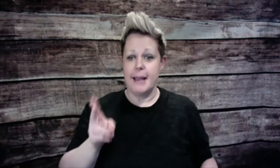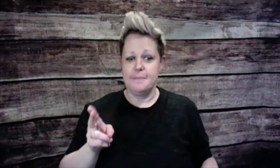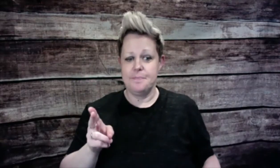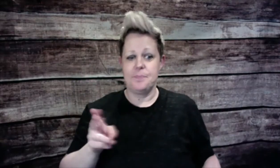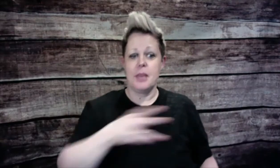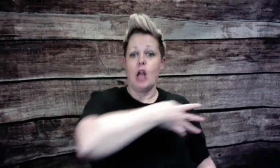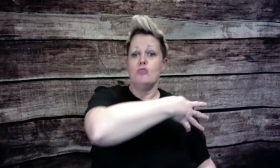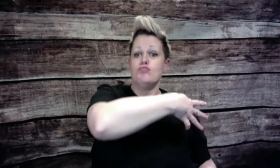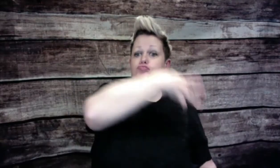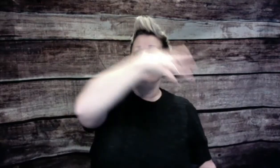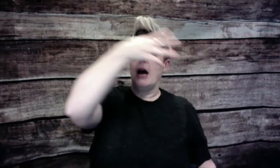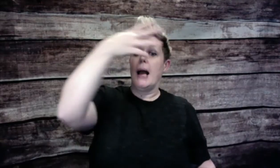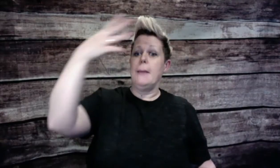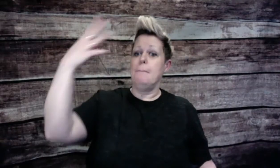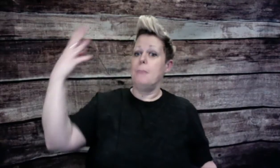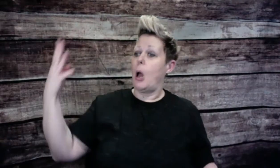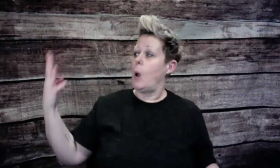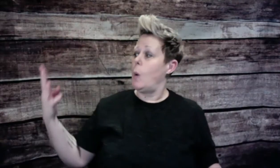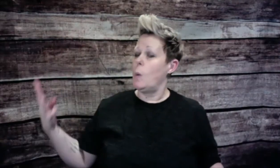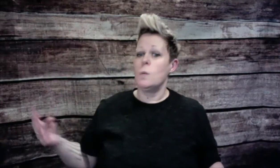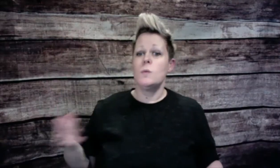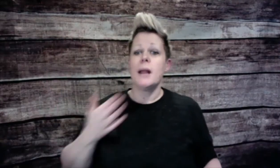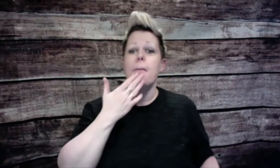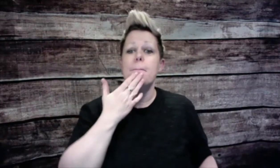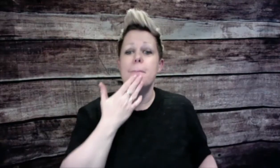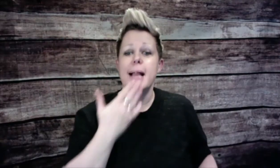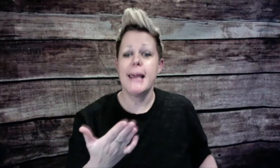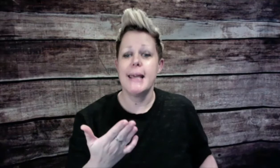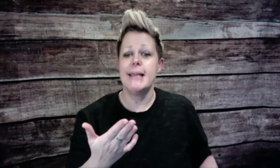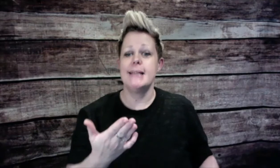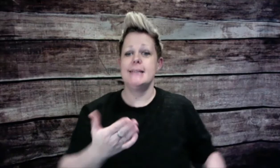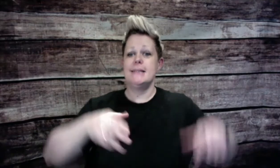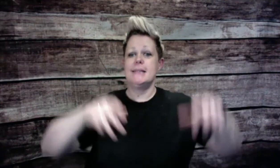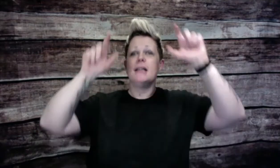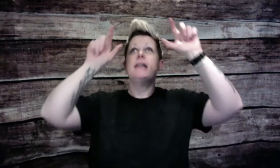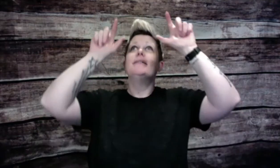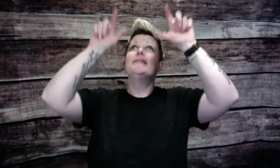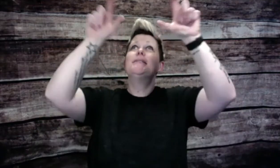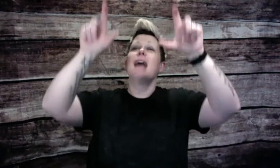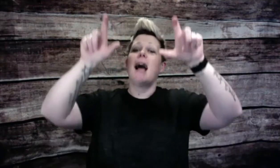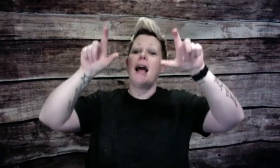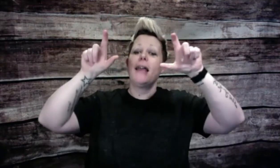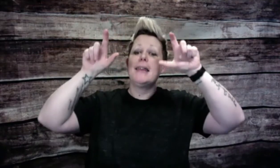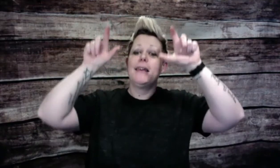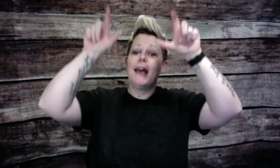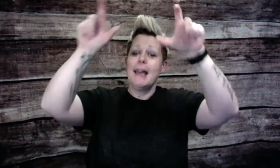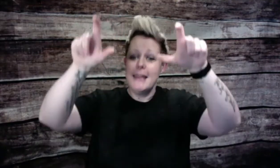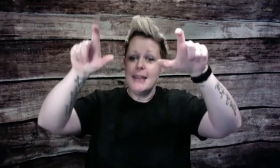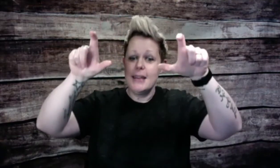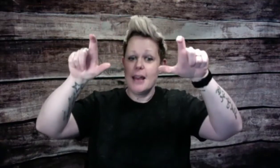Again, rainbows, please stay here.